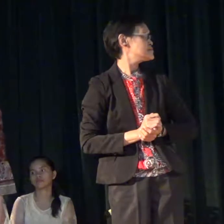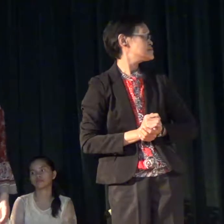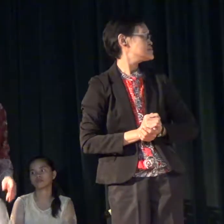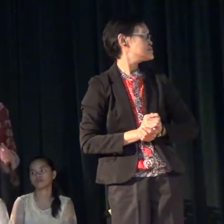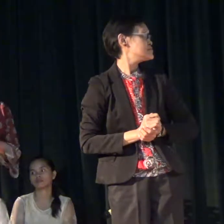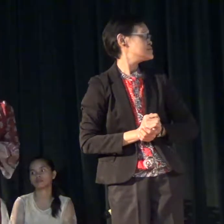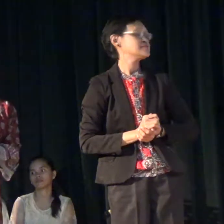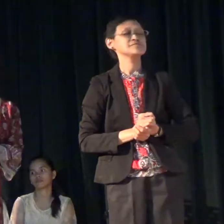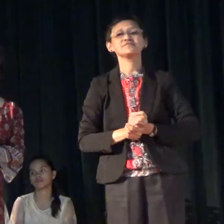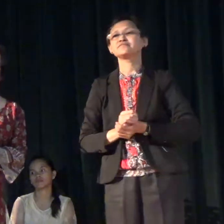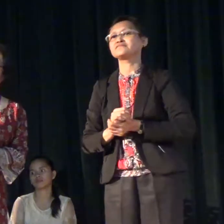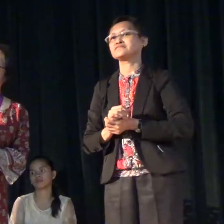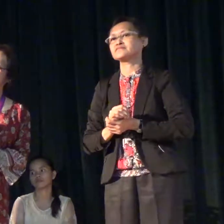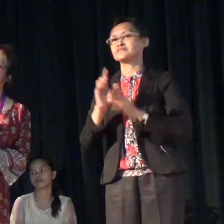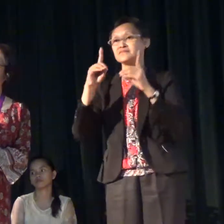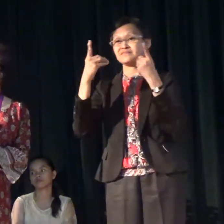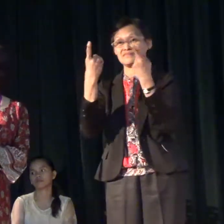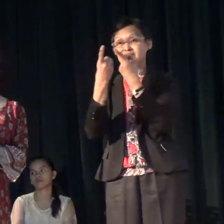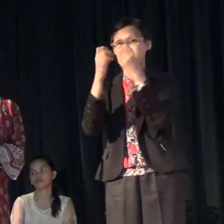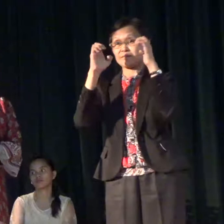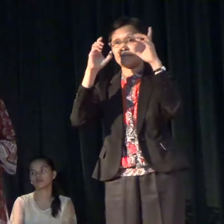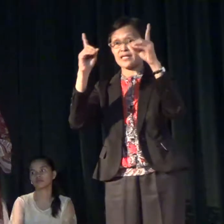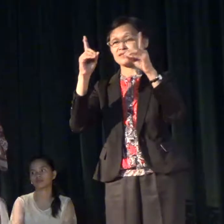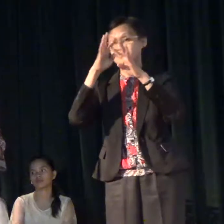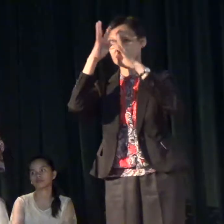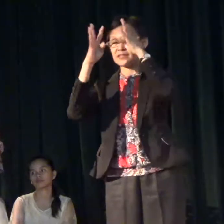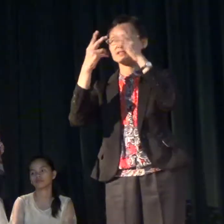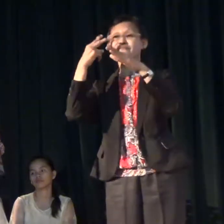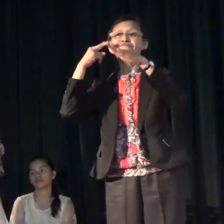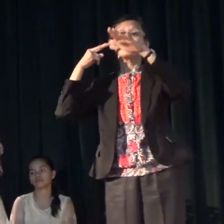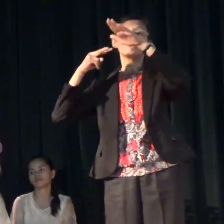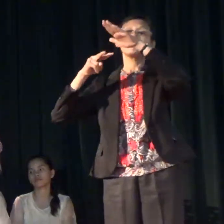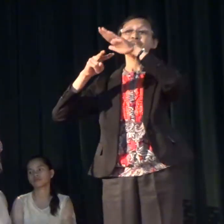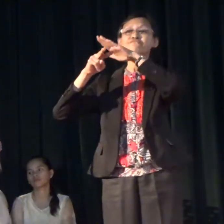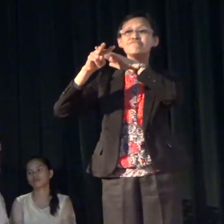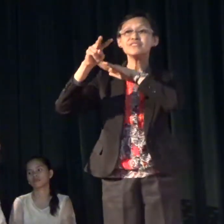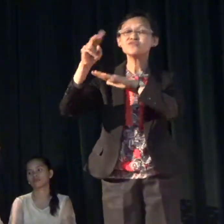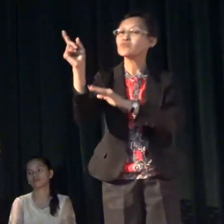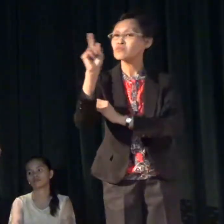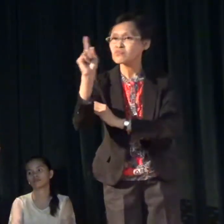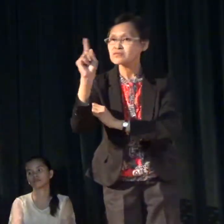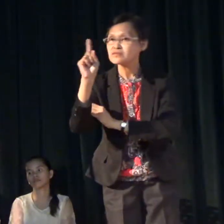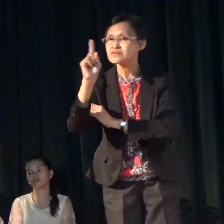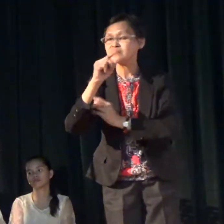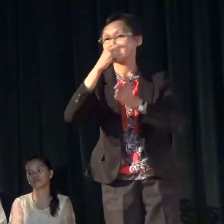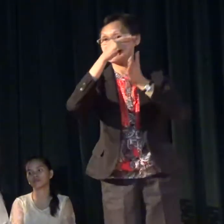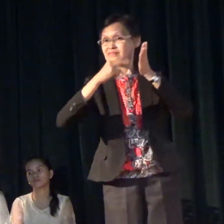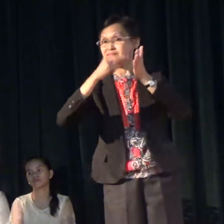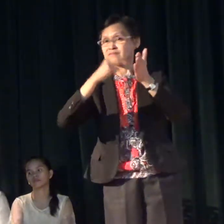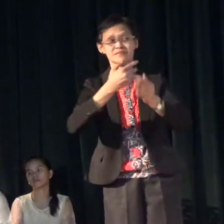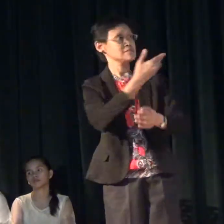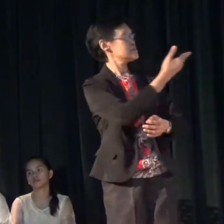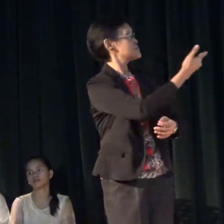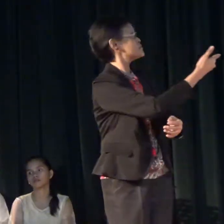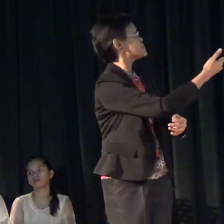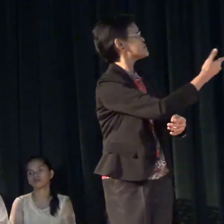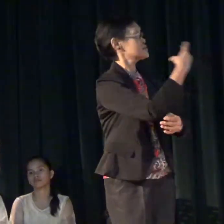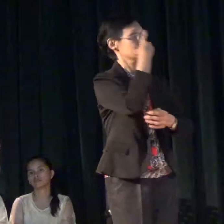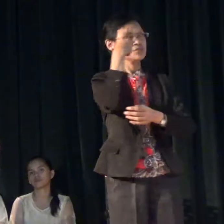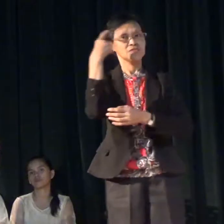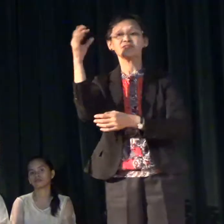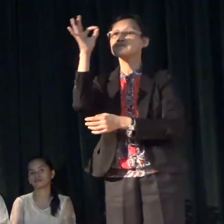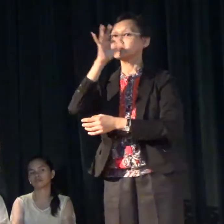when deaf is created the vision which is an unreaded we dream of